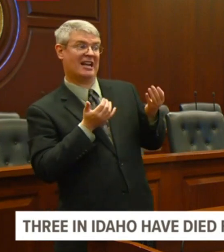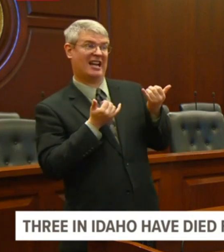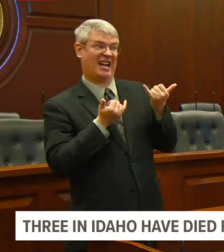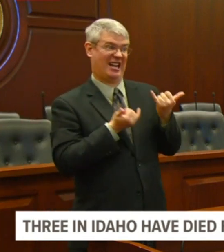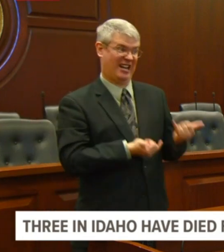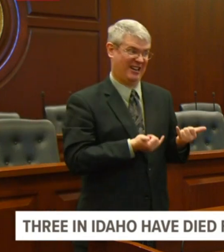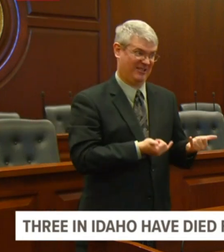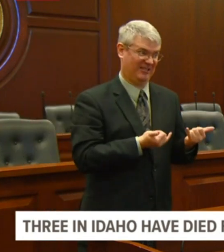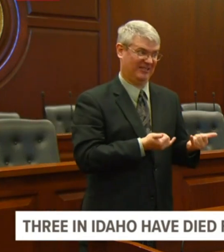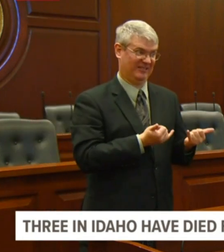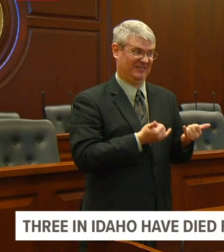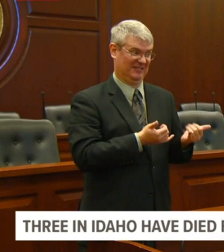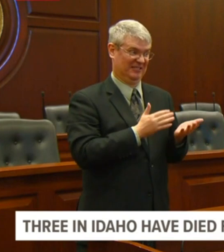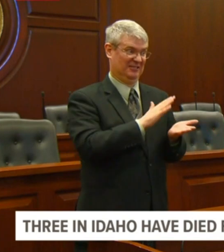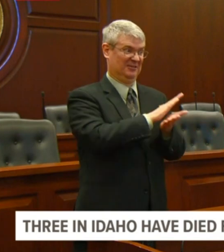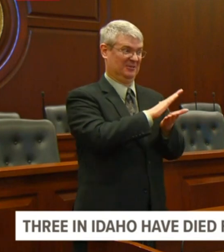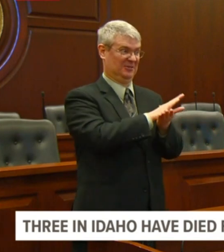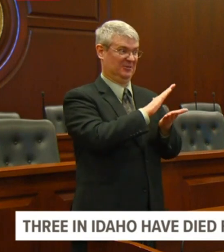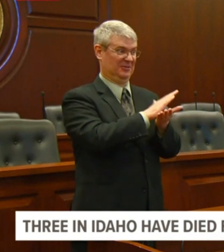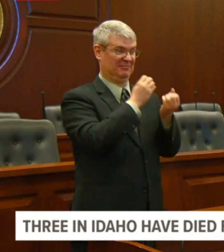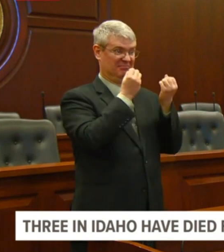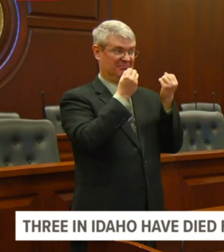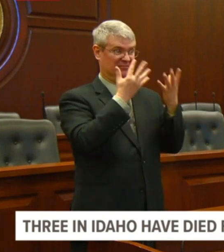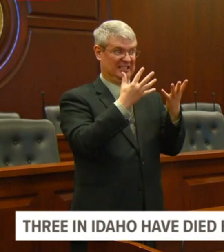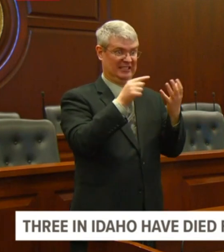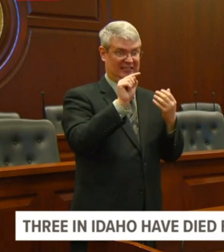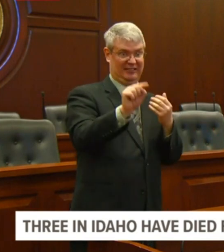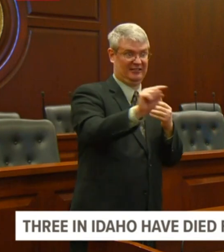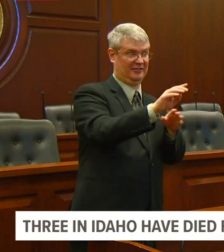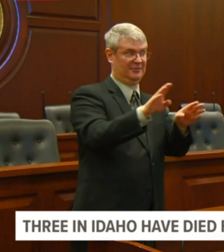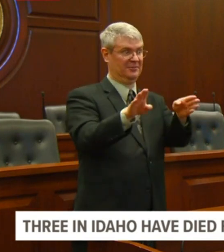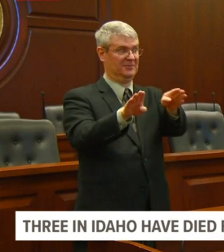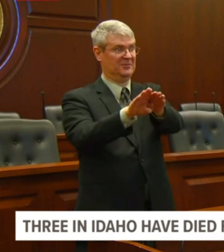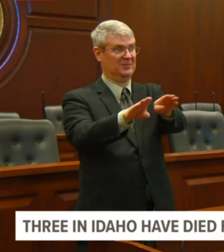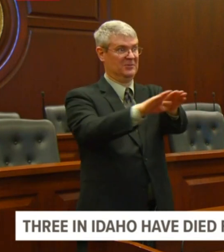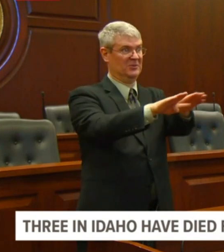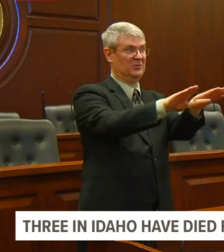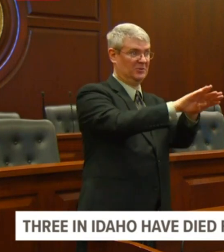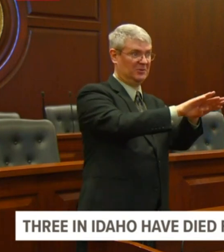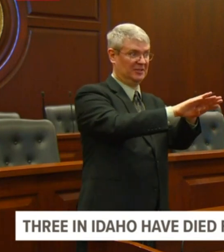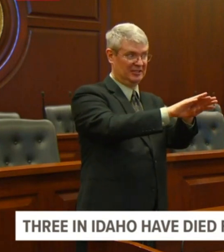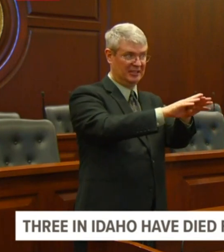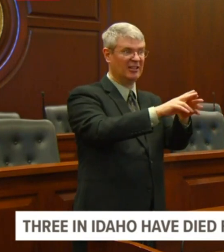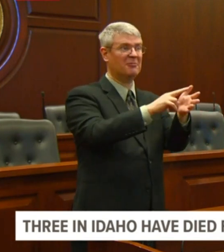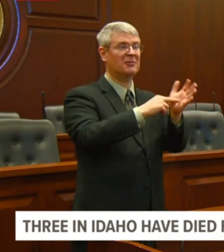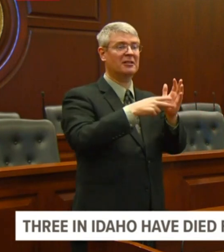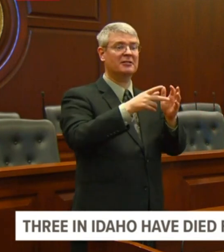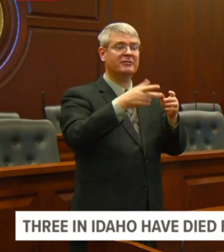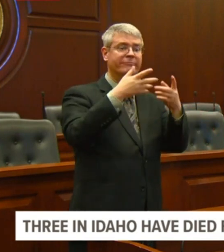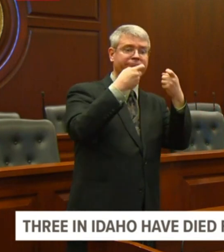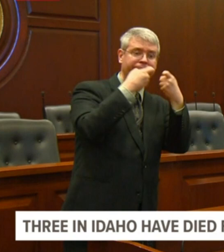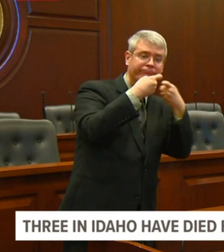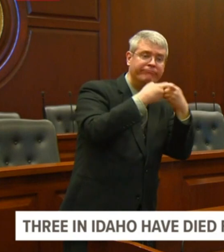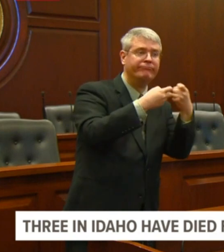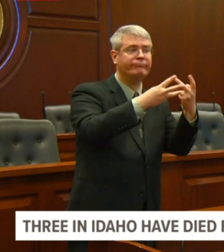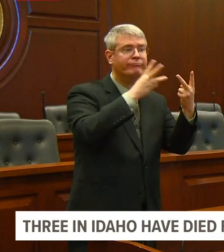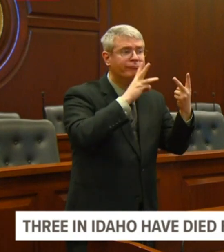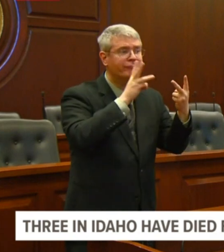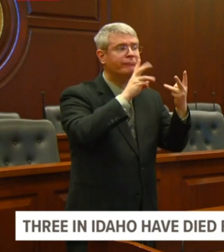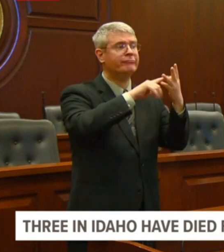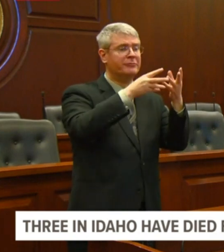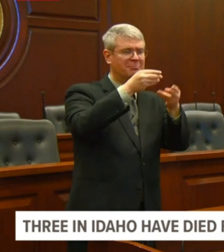there's a lot of their variable costs, uh, that are not accruing. And so, uh, that's why I put public schools, uh,